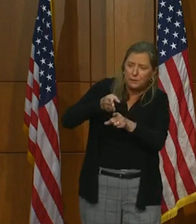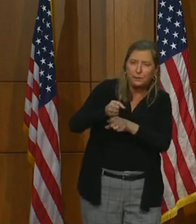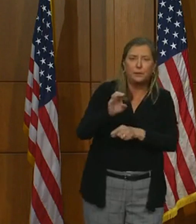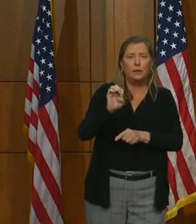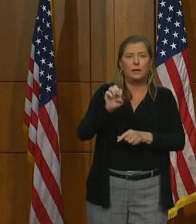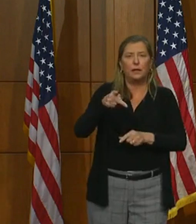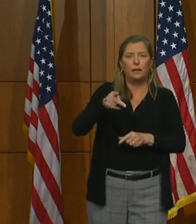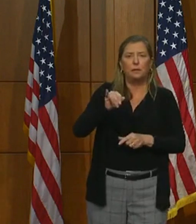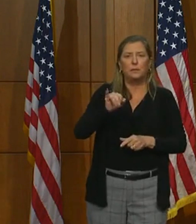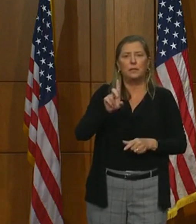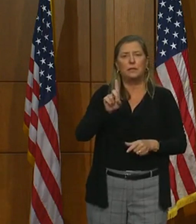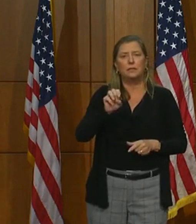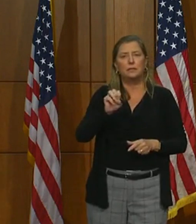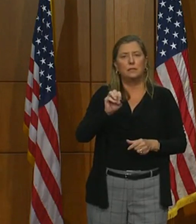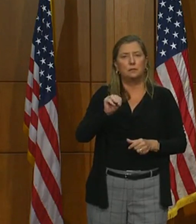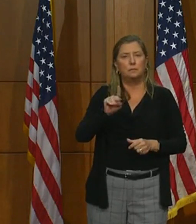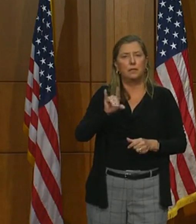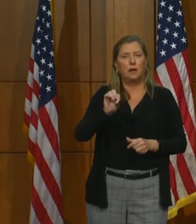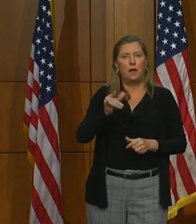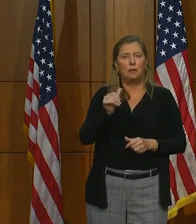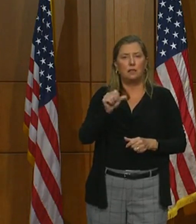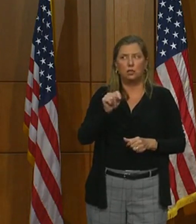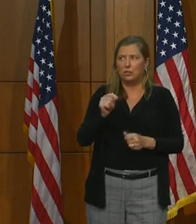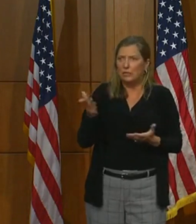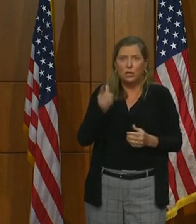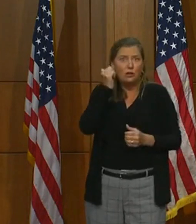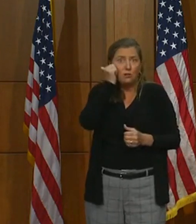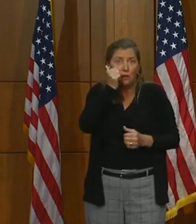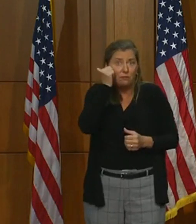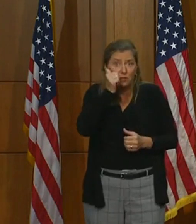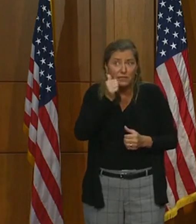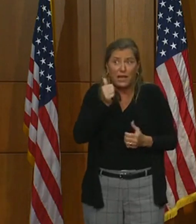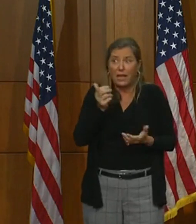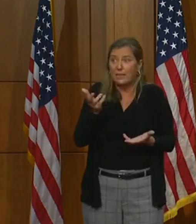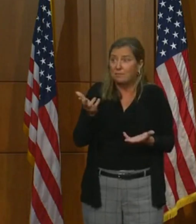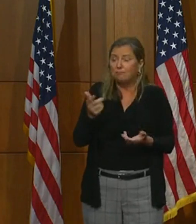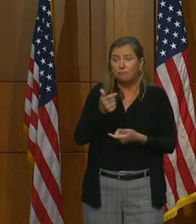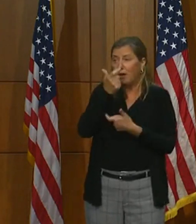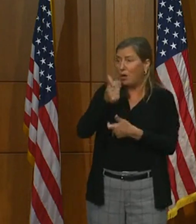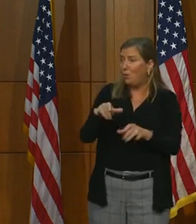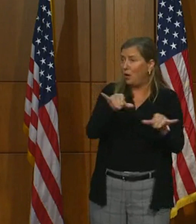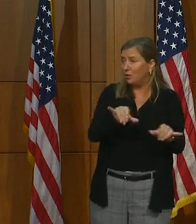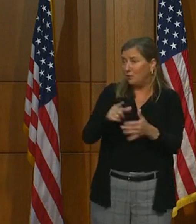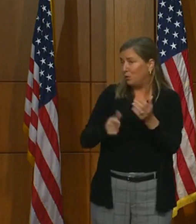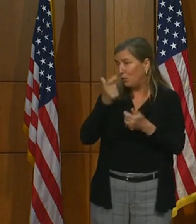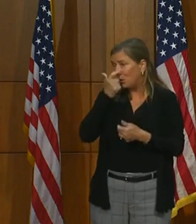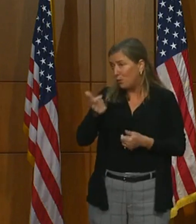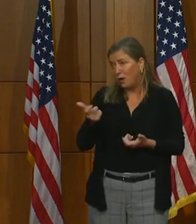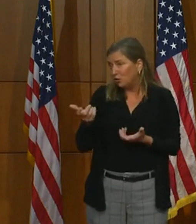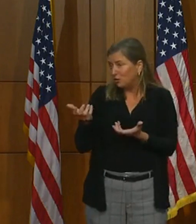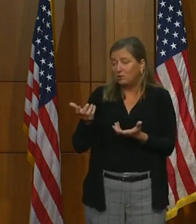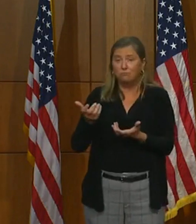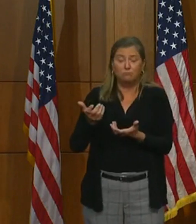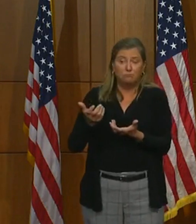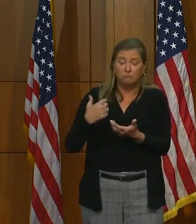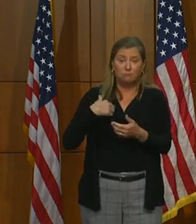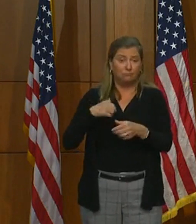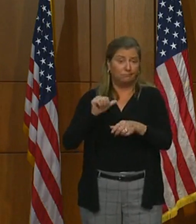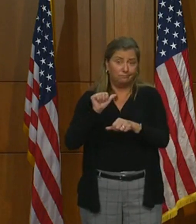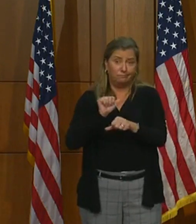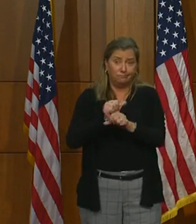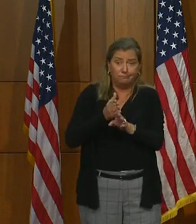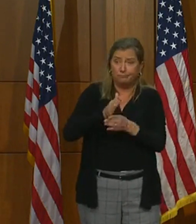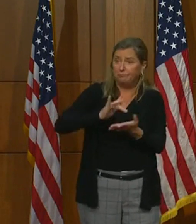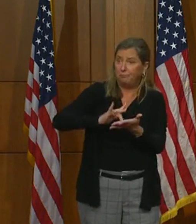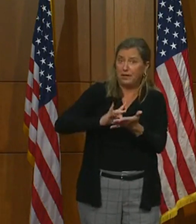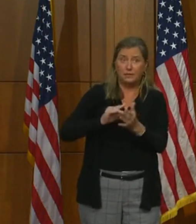us every day, Andre. And I watch the same things that you watch. I've practiced medicine for over